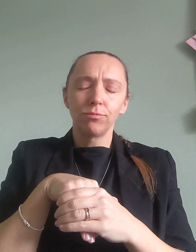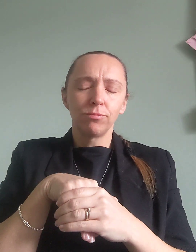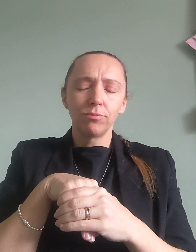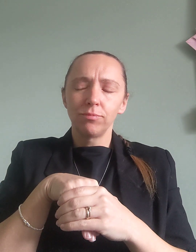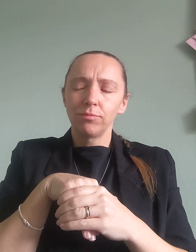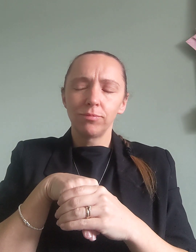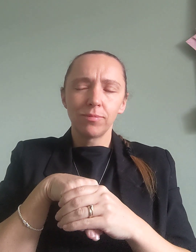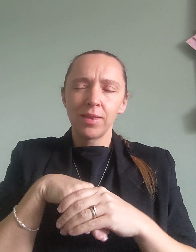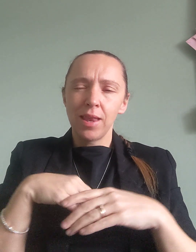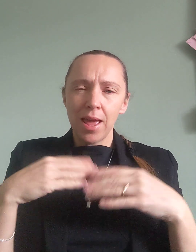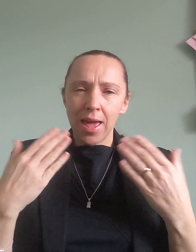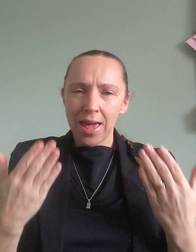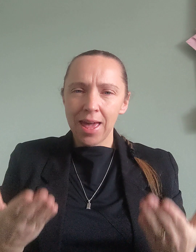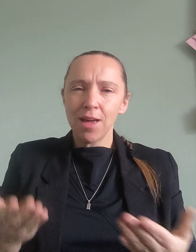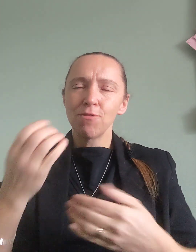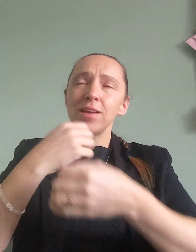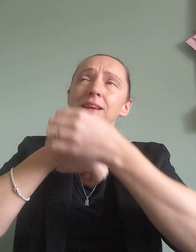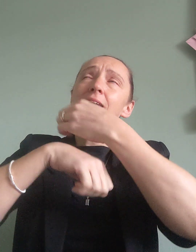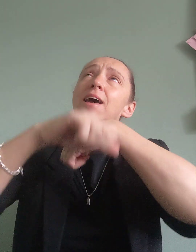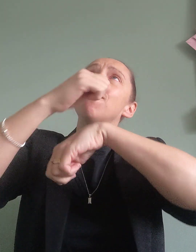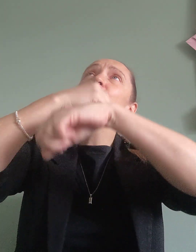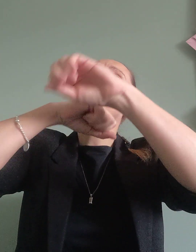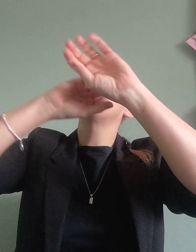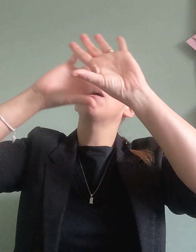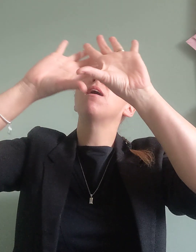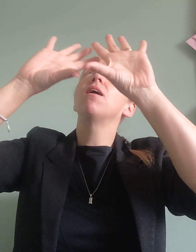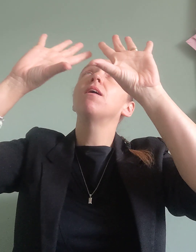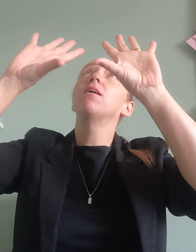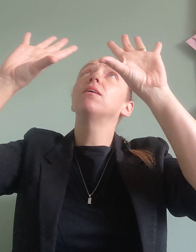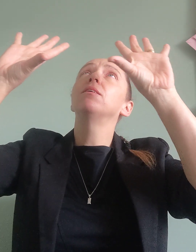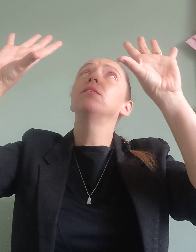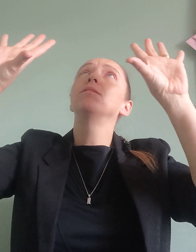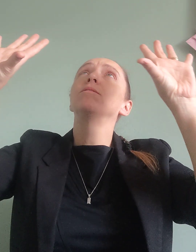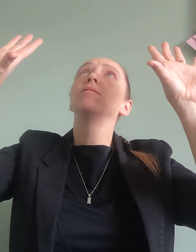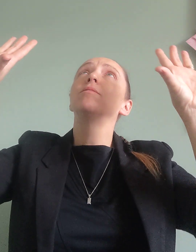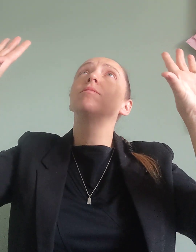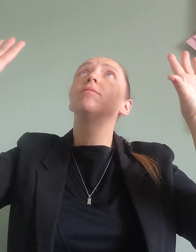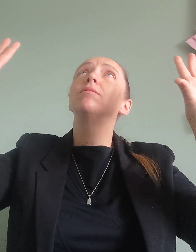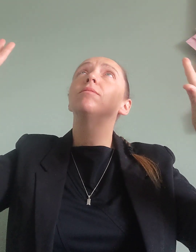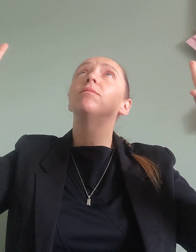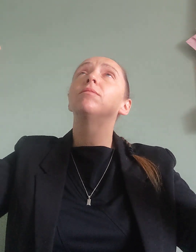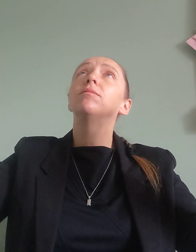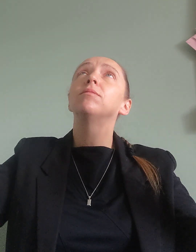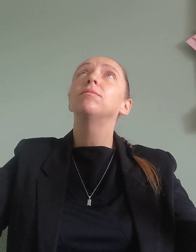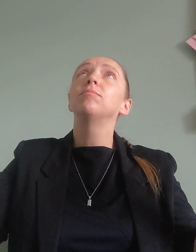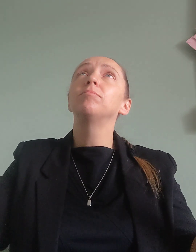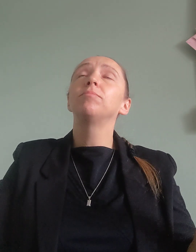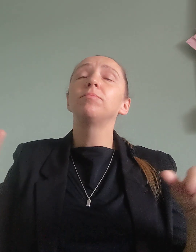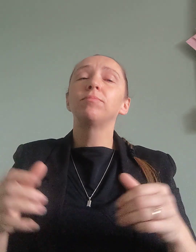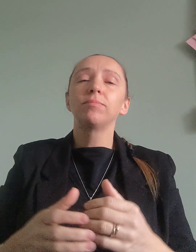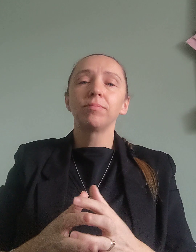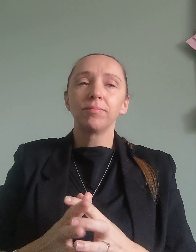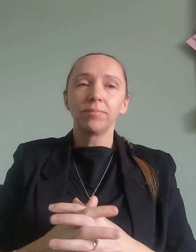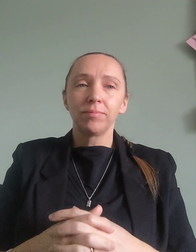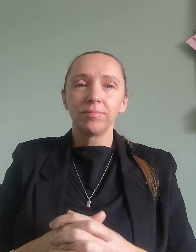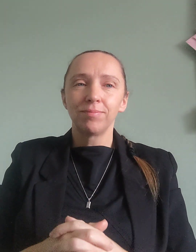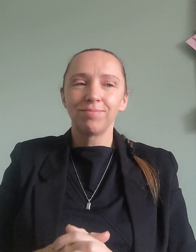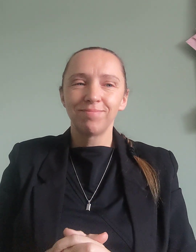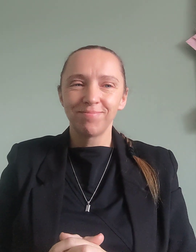and I heaven? I must